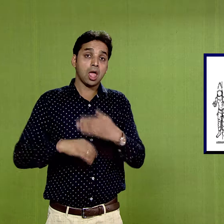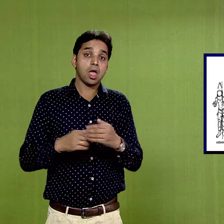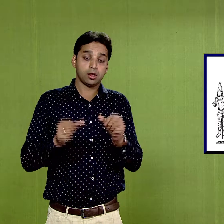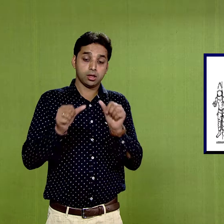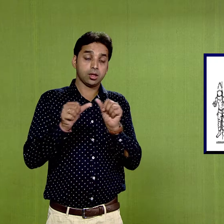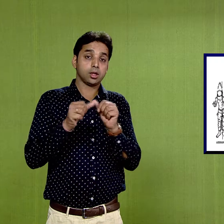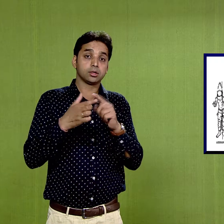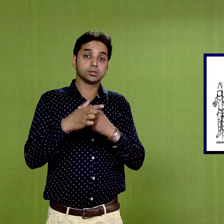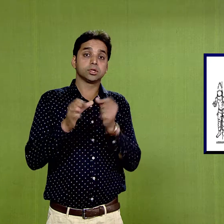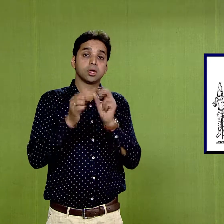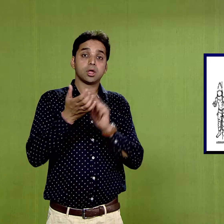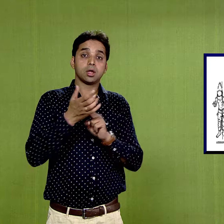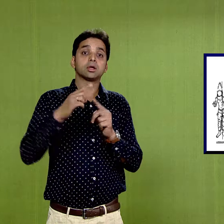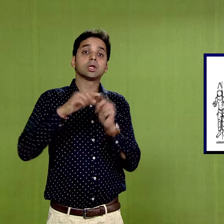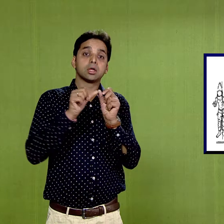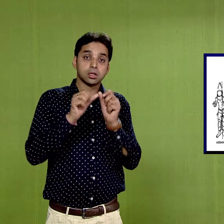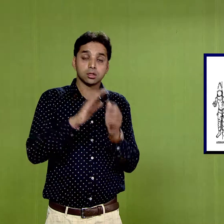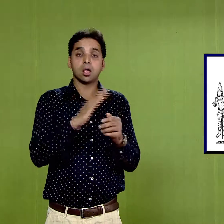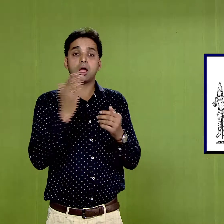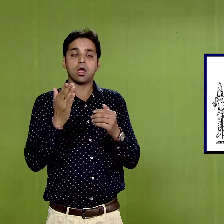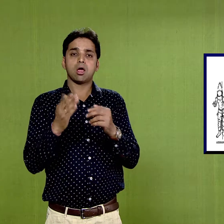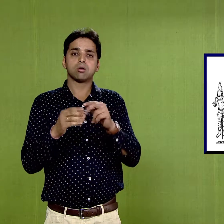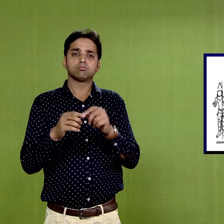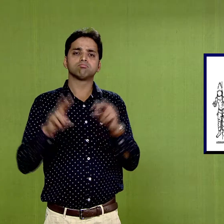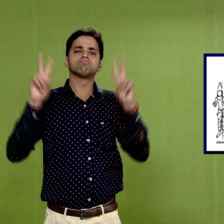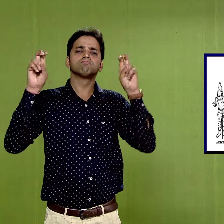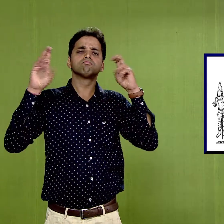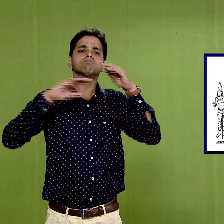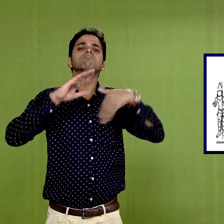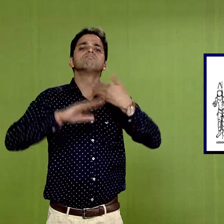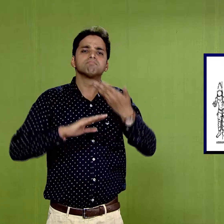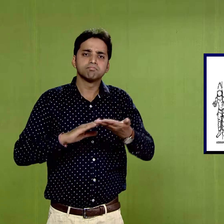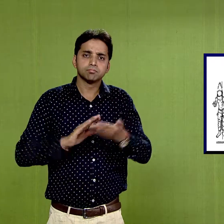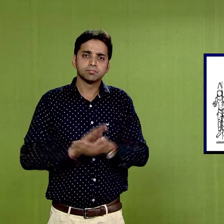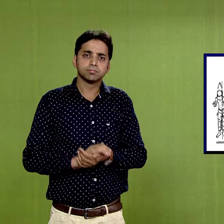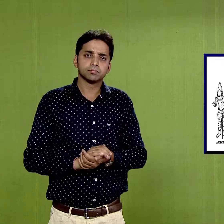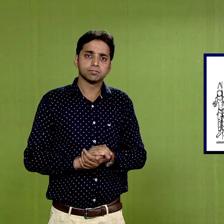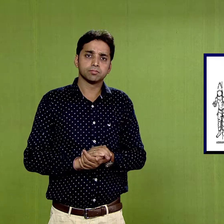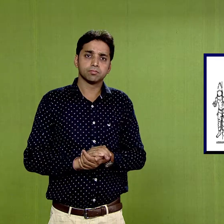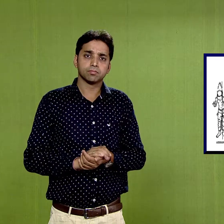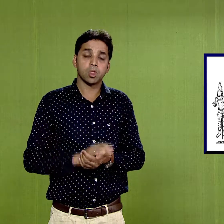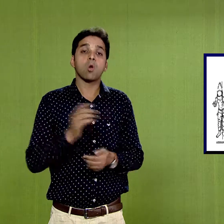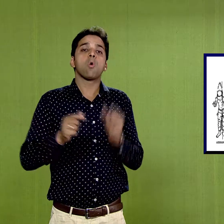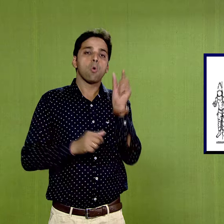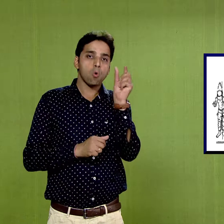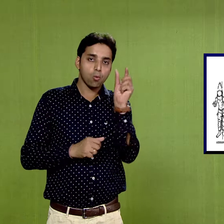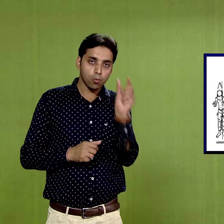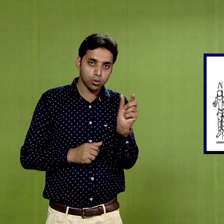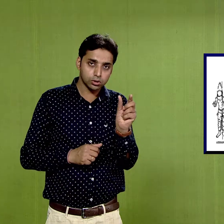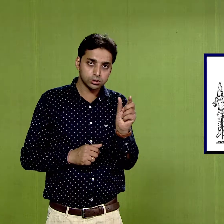and their subject was birds, trees,